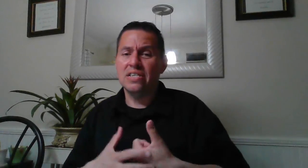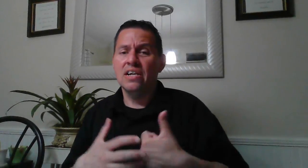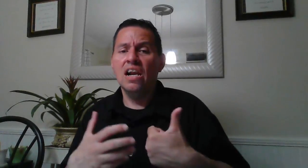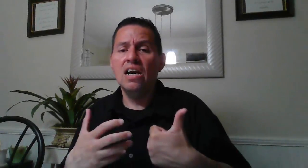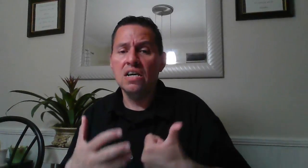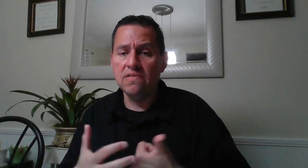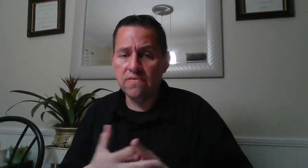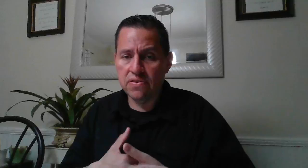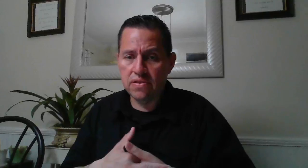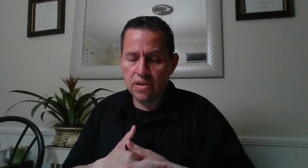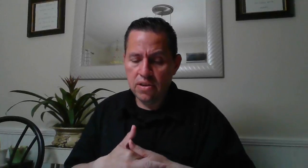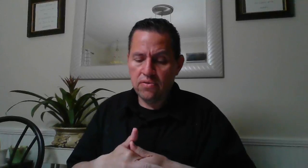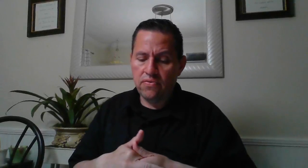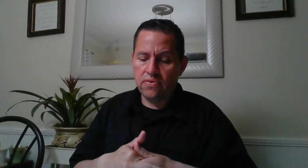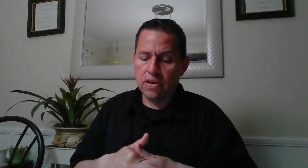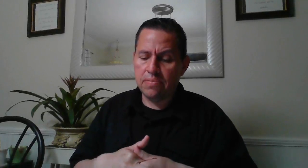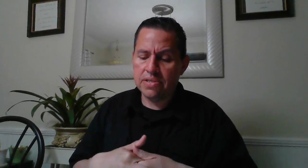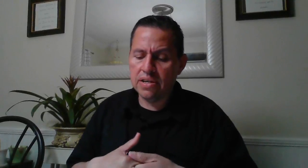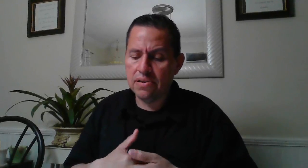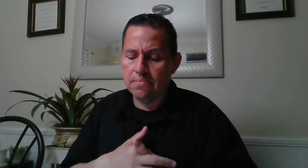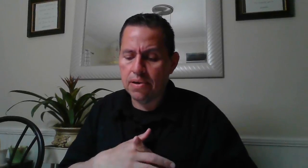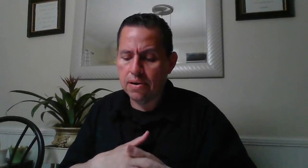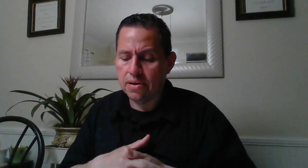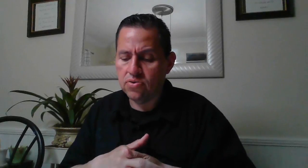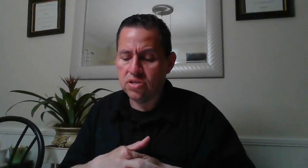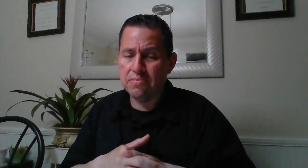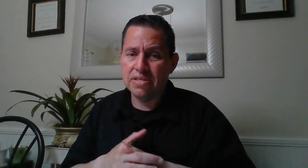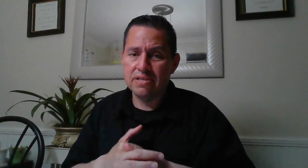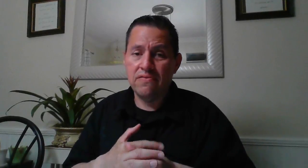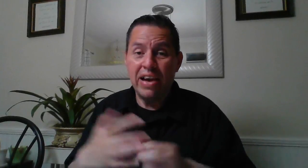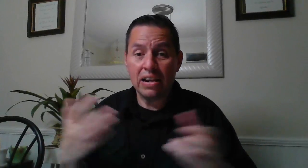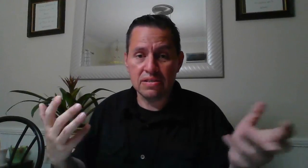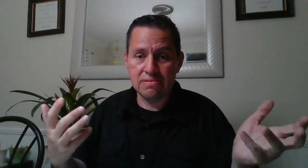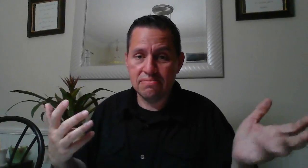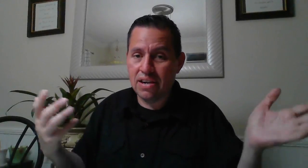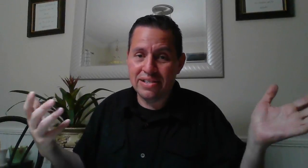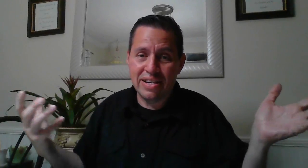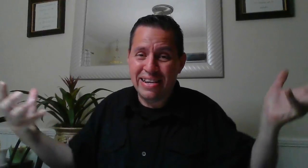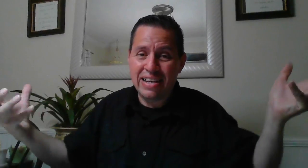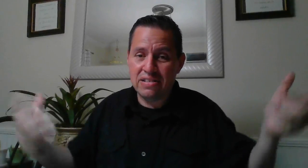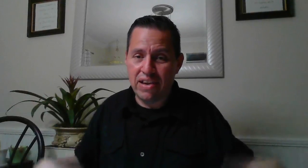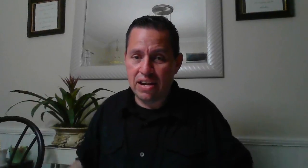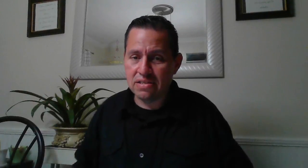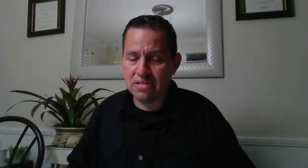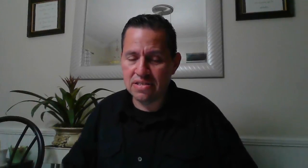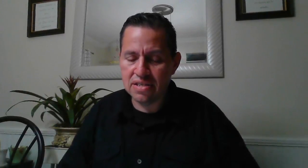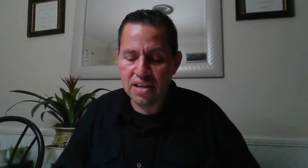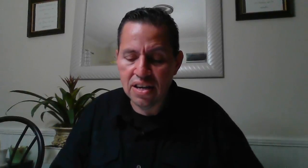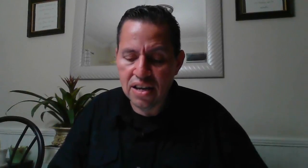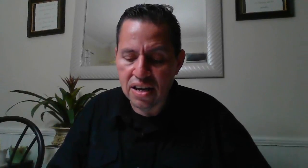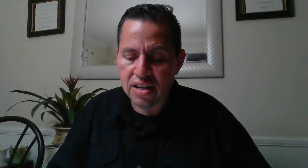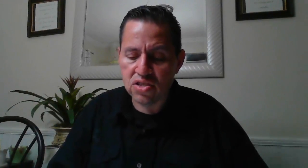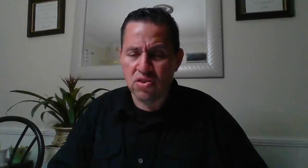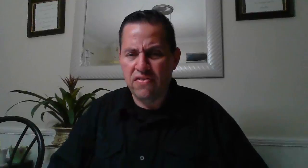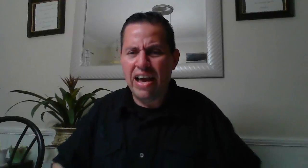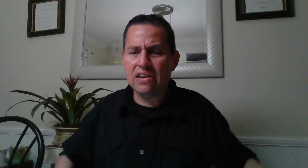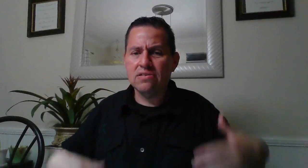their love for a particular bird whose name is falcon like the atlanta falcons uh so a falcon